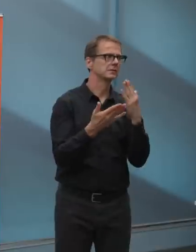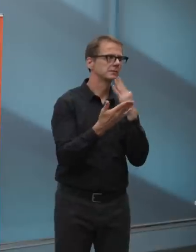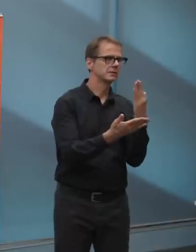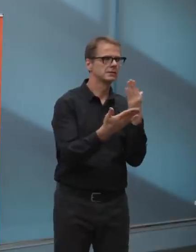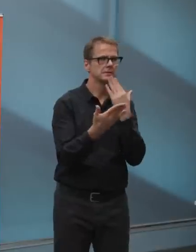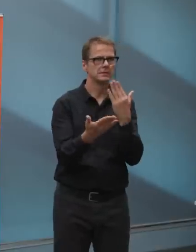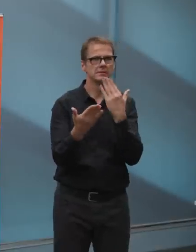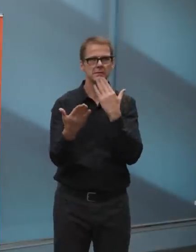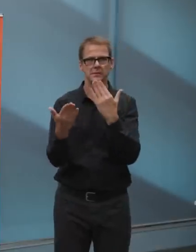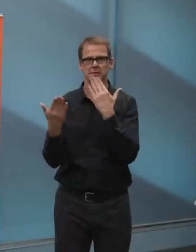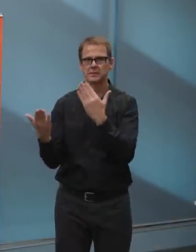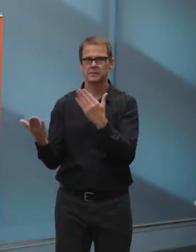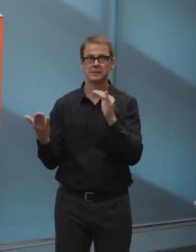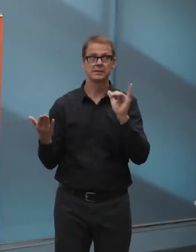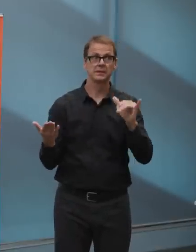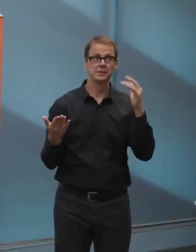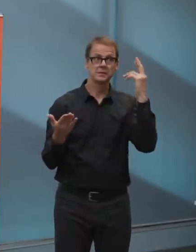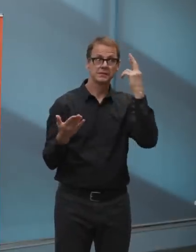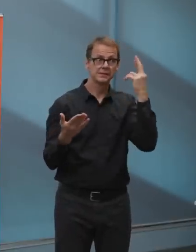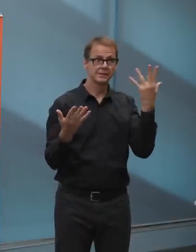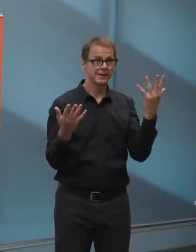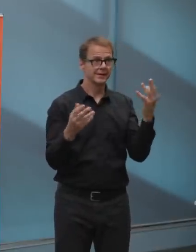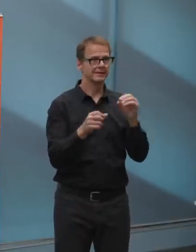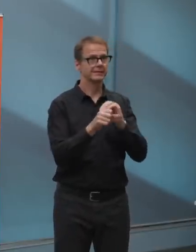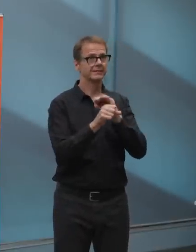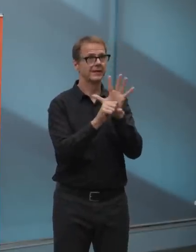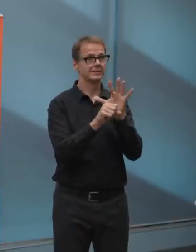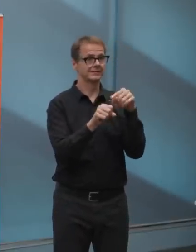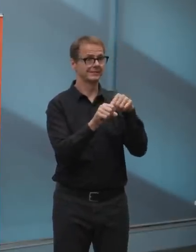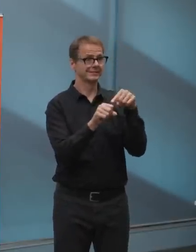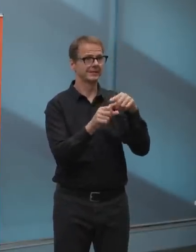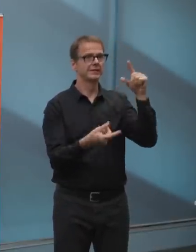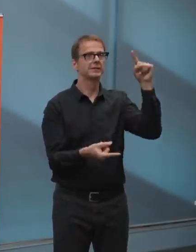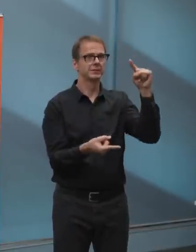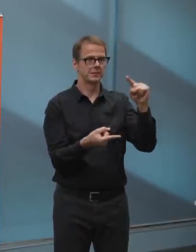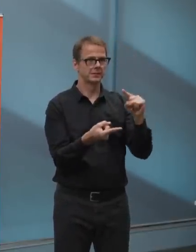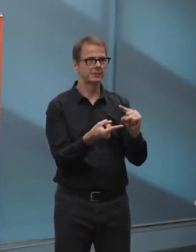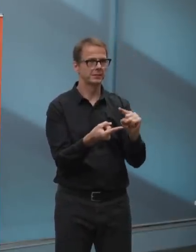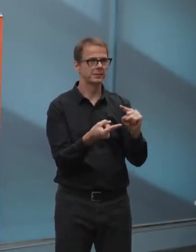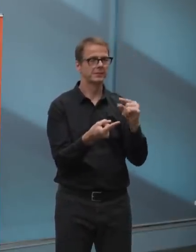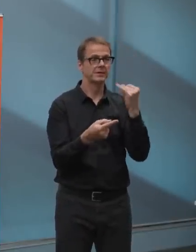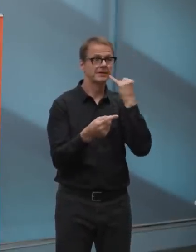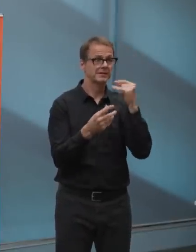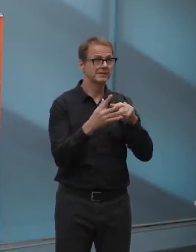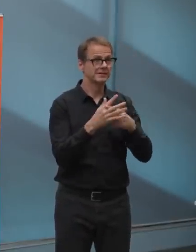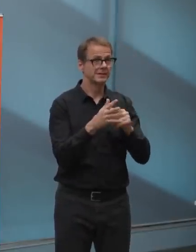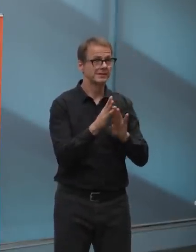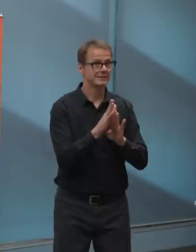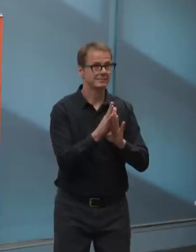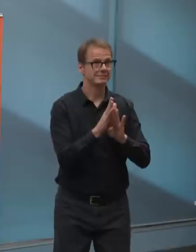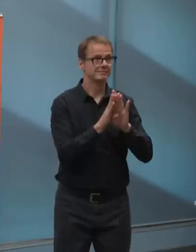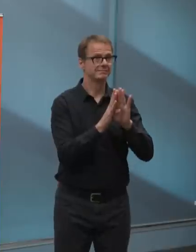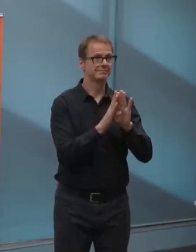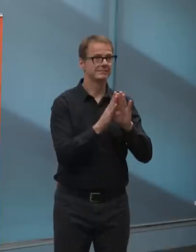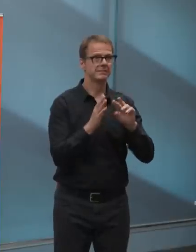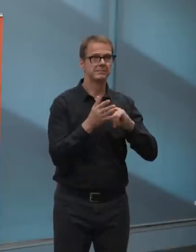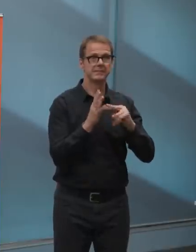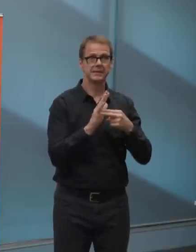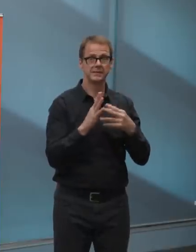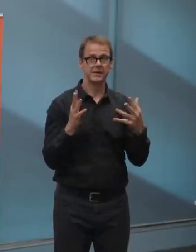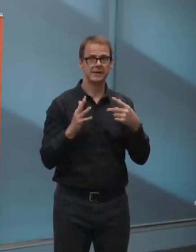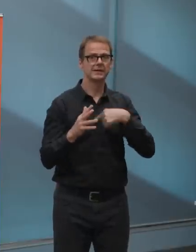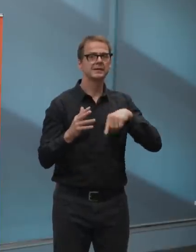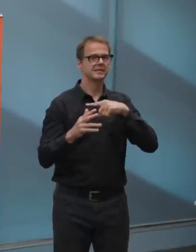our defenses we need to be able to act quickly. This is the most important reason why we continue to be in a state of emergency